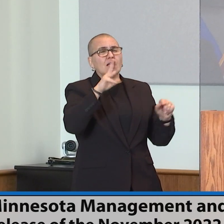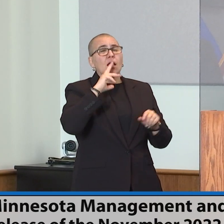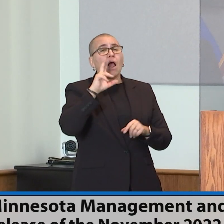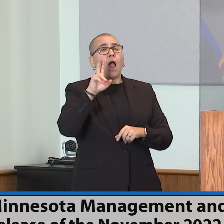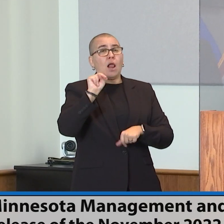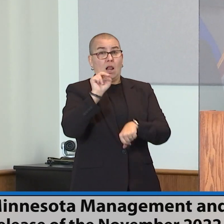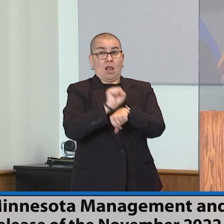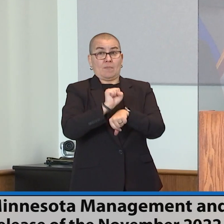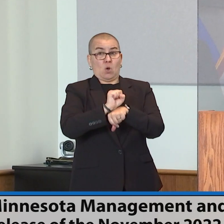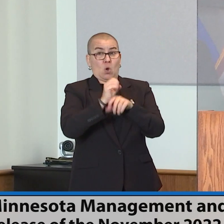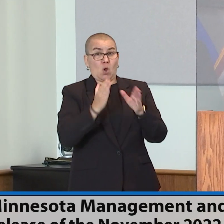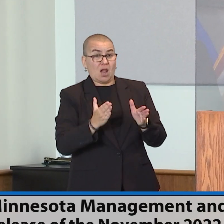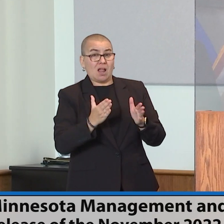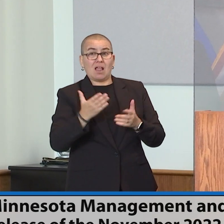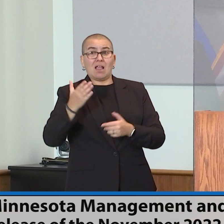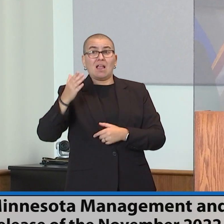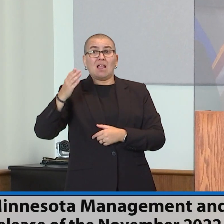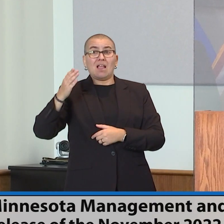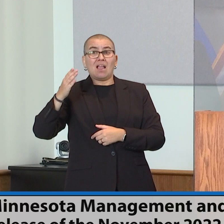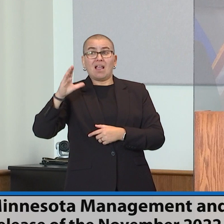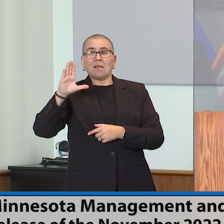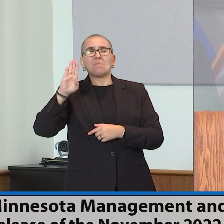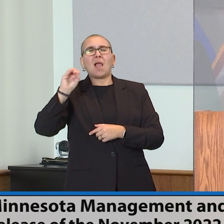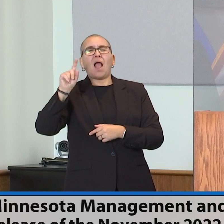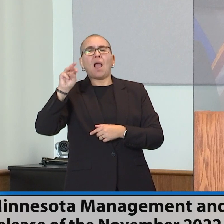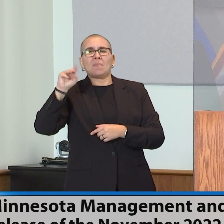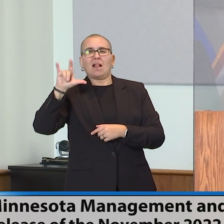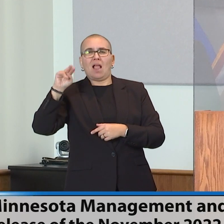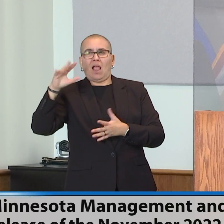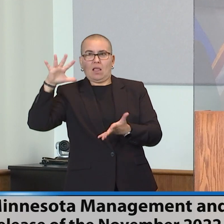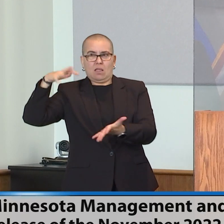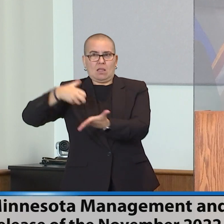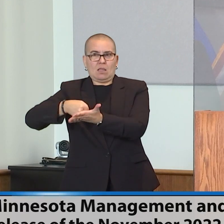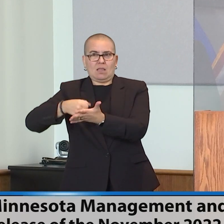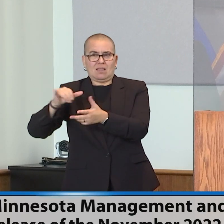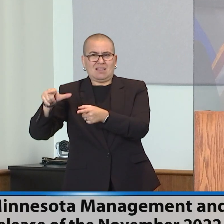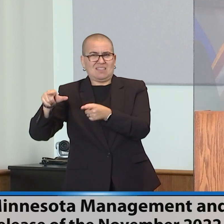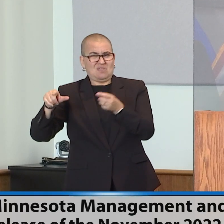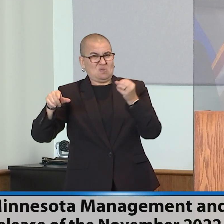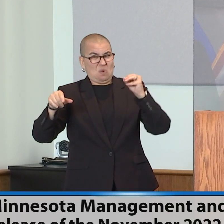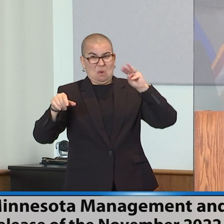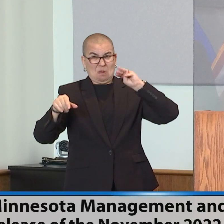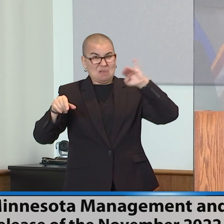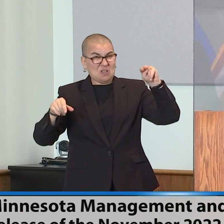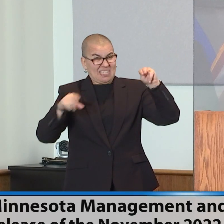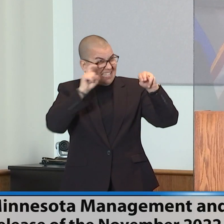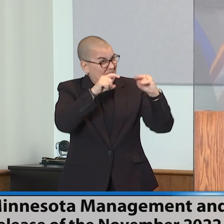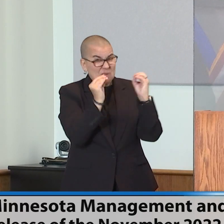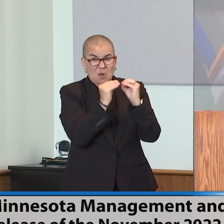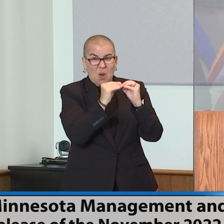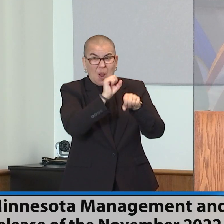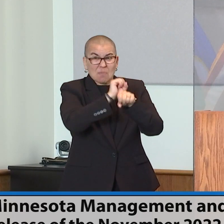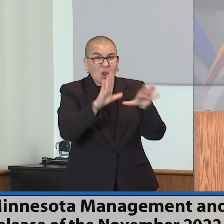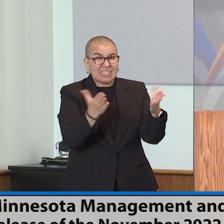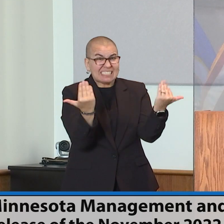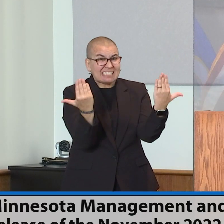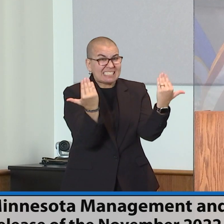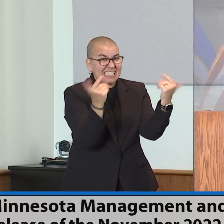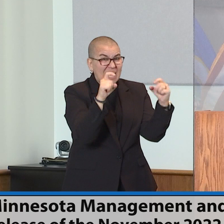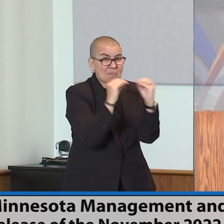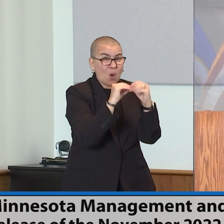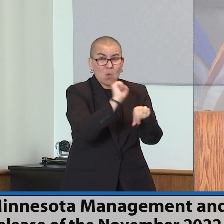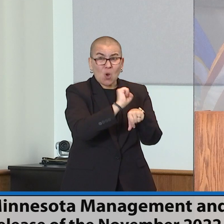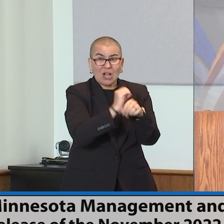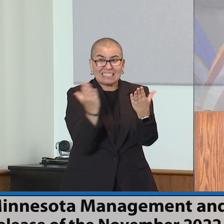Can you talk about that layer and how much Minnesota needs workers and do we need humans to come here? We've also set records throughout this time too